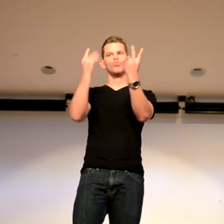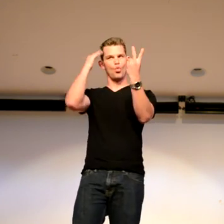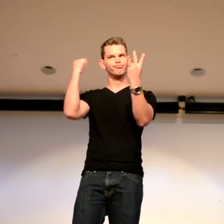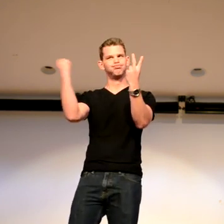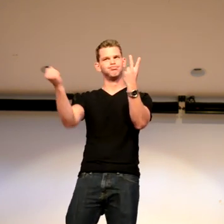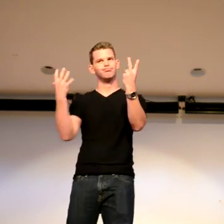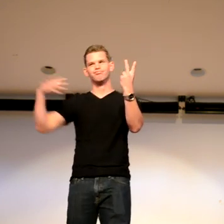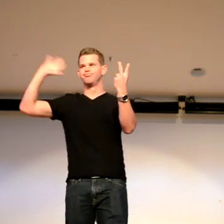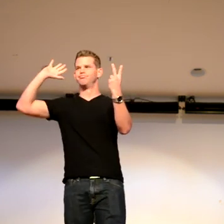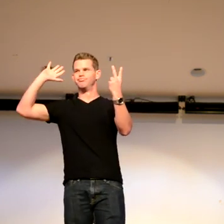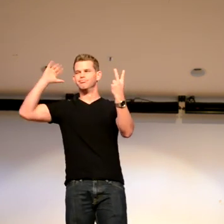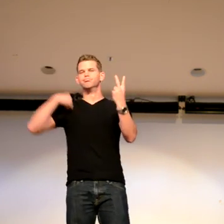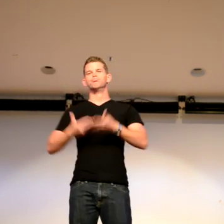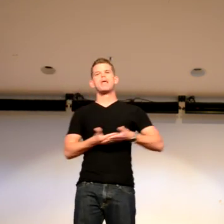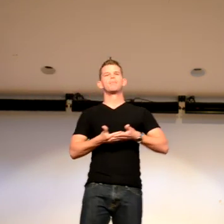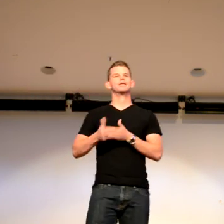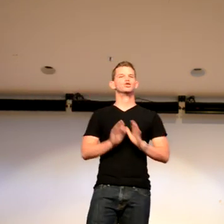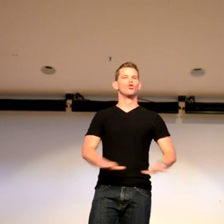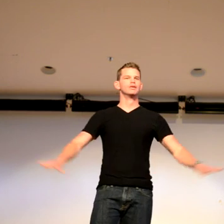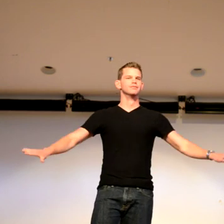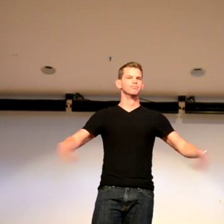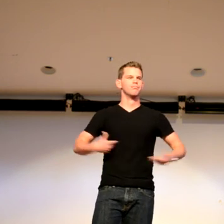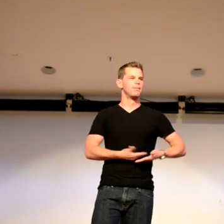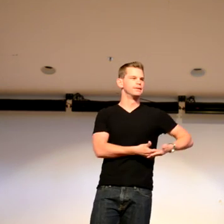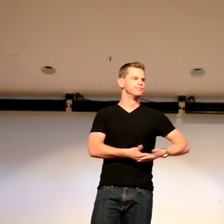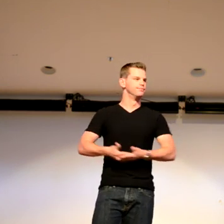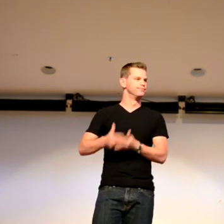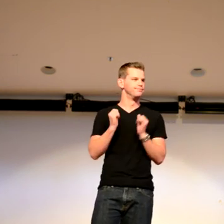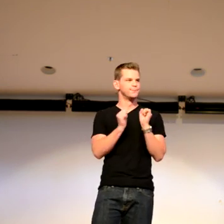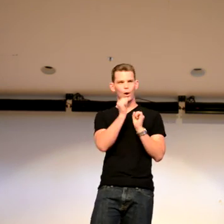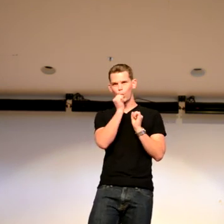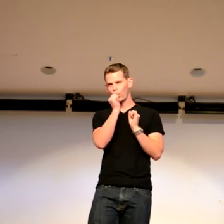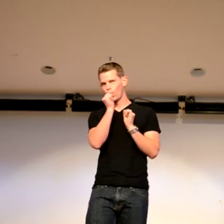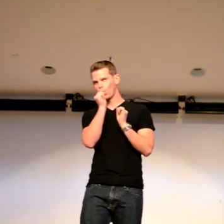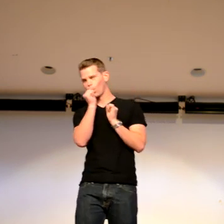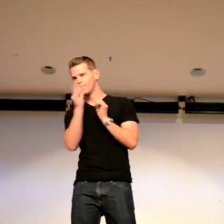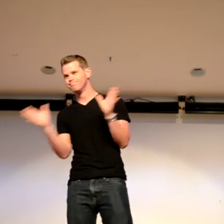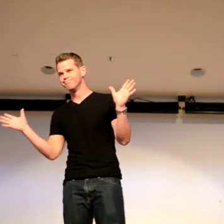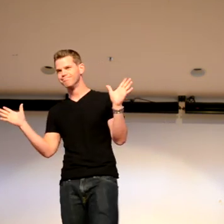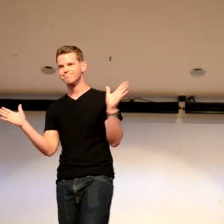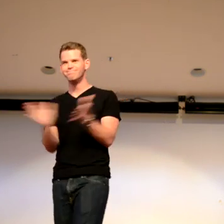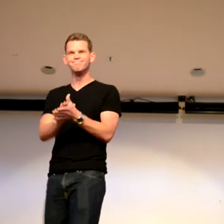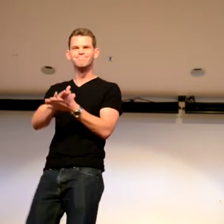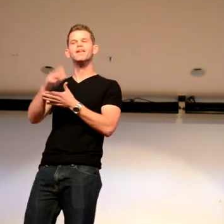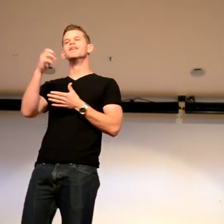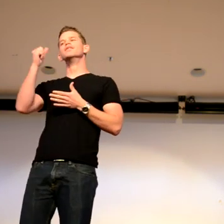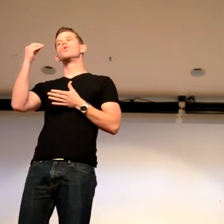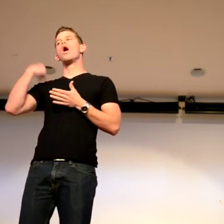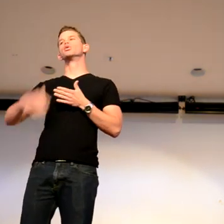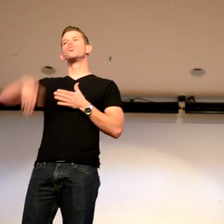sisters know sign language and that's it. And I was a little baby. I was the baby